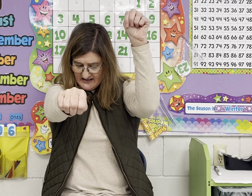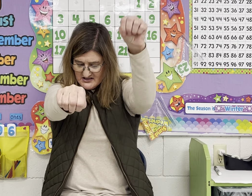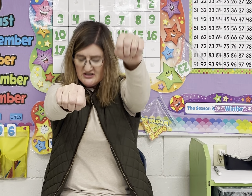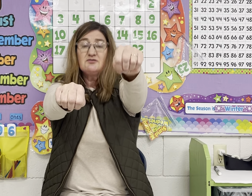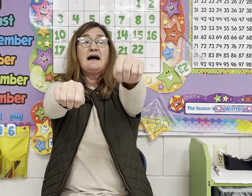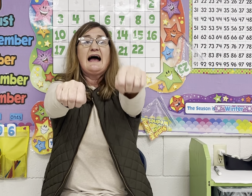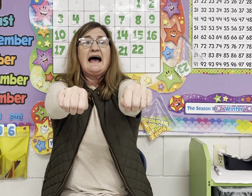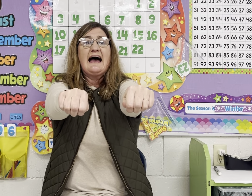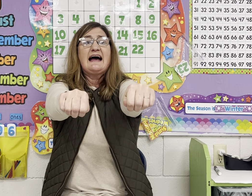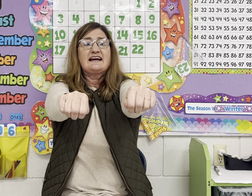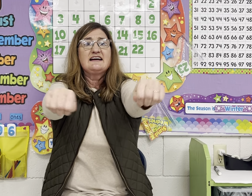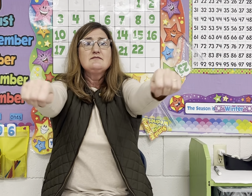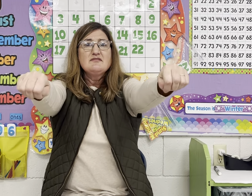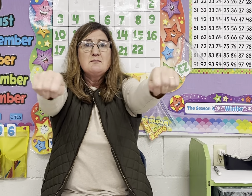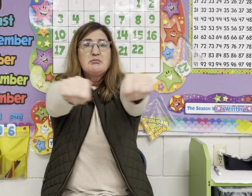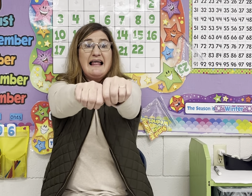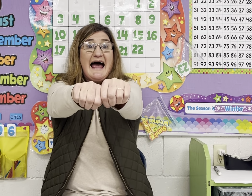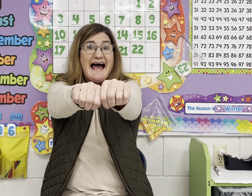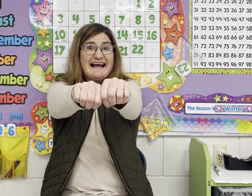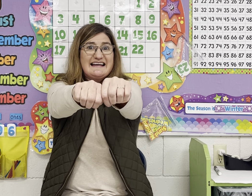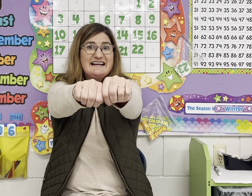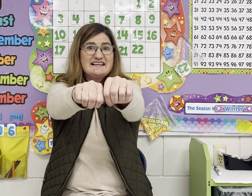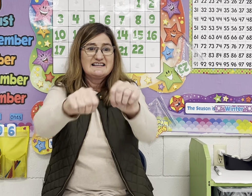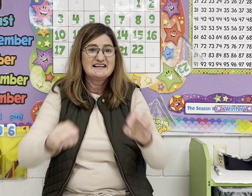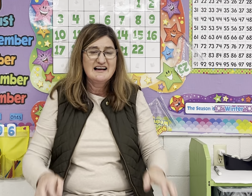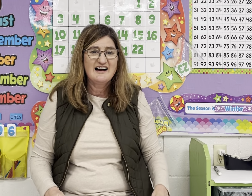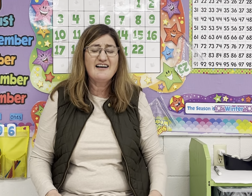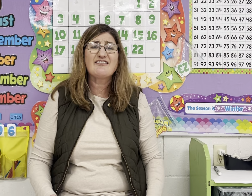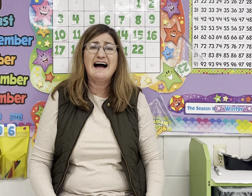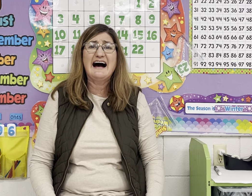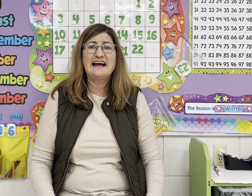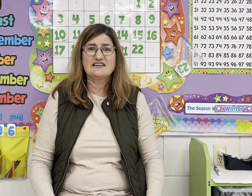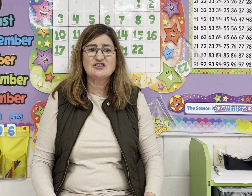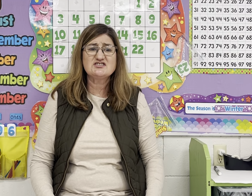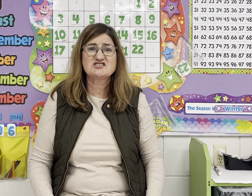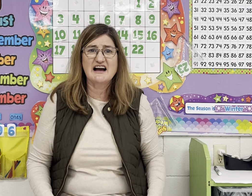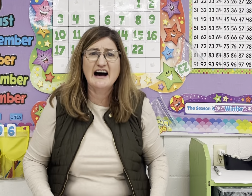to act black. All right. Good job.